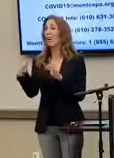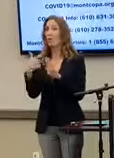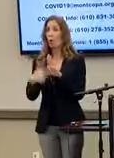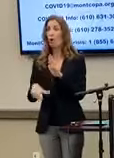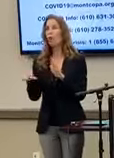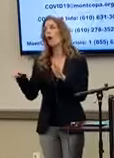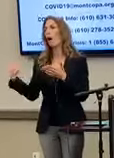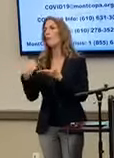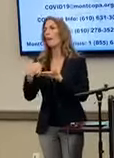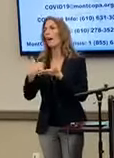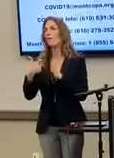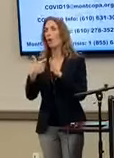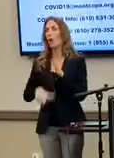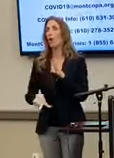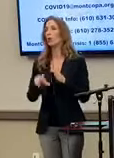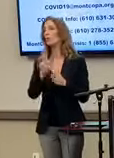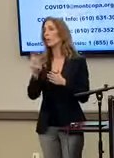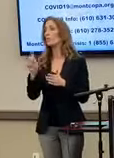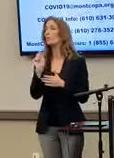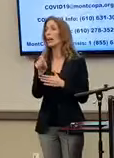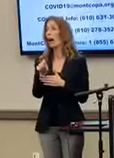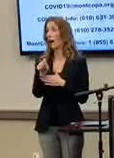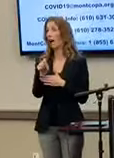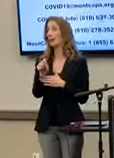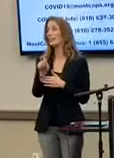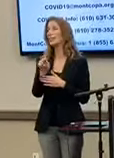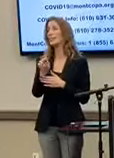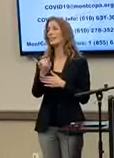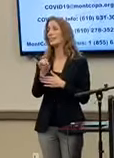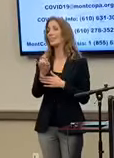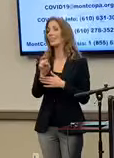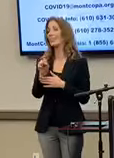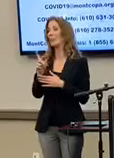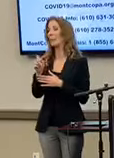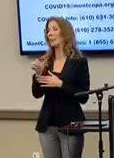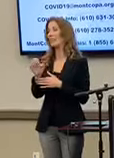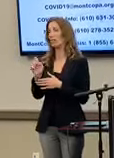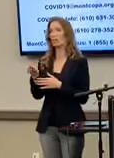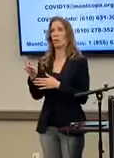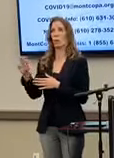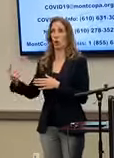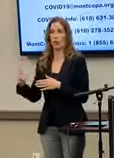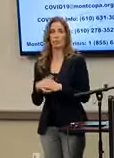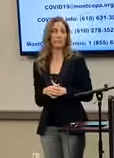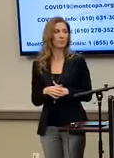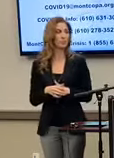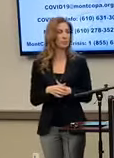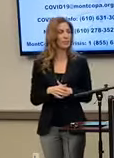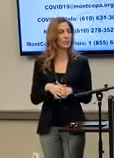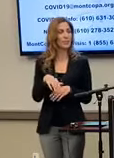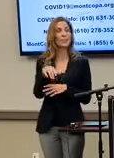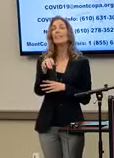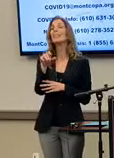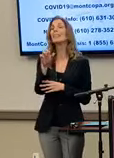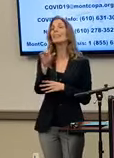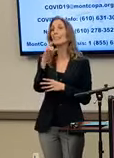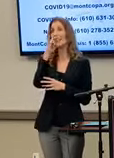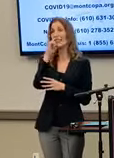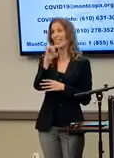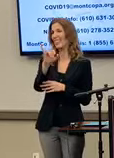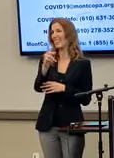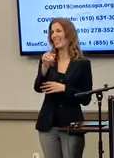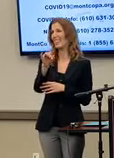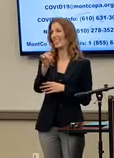and other helpful articles at www.kidspeace.org. www.kidspeace.org.